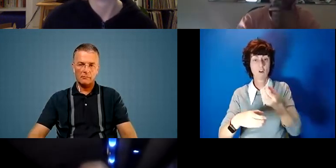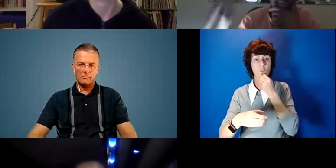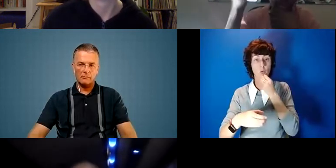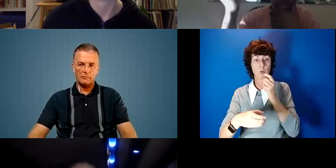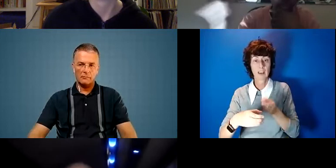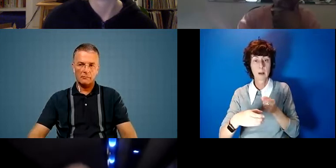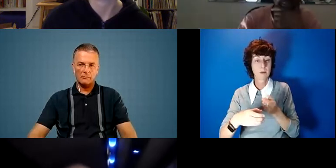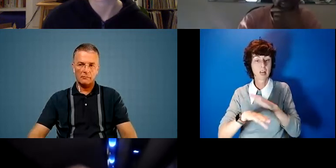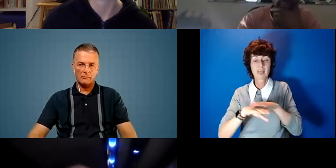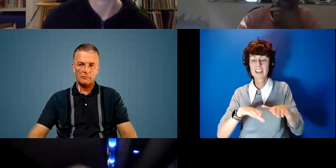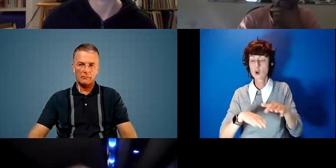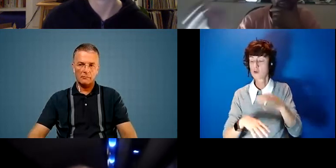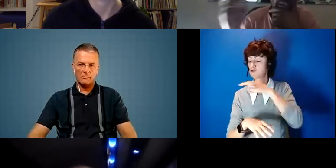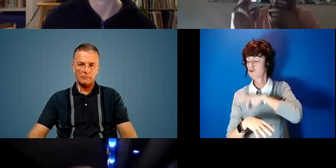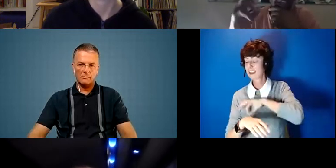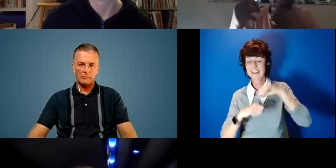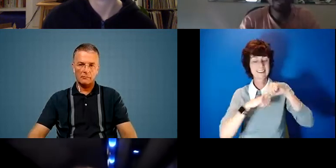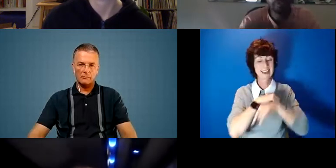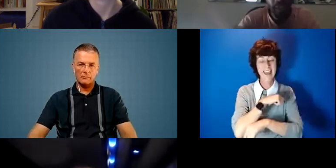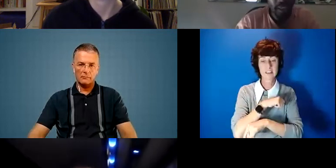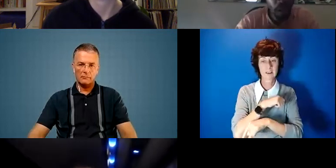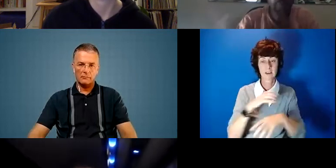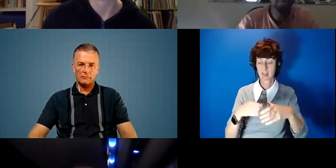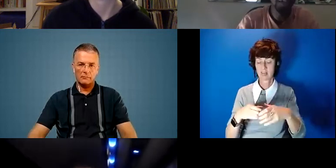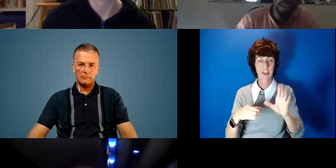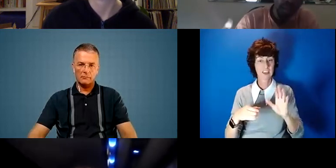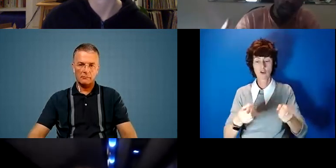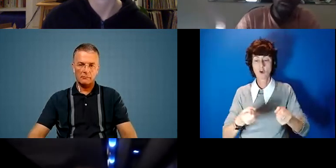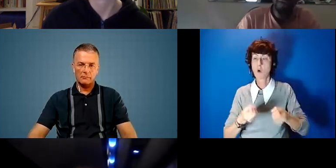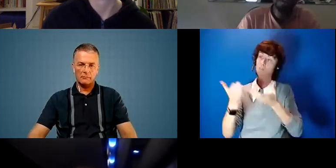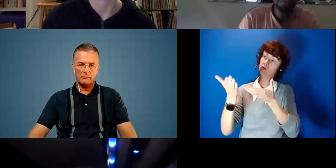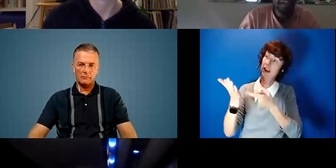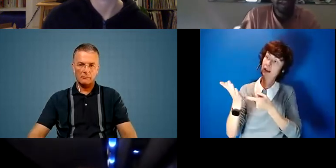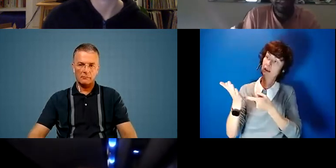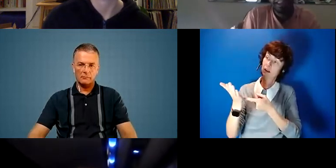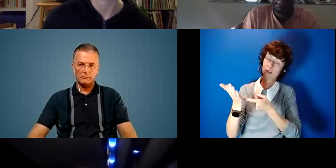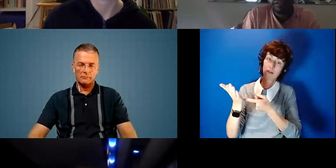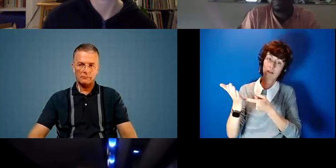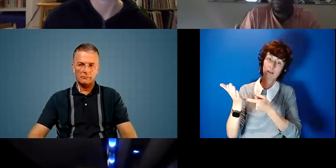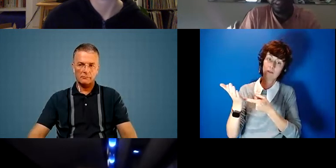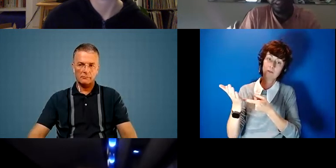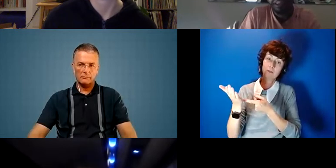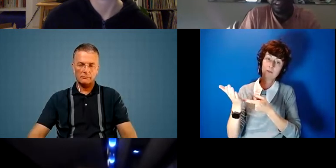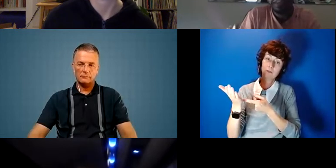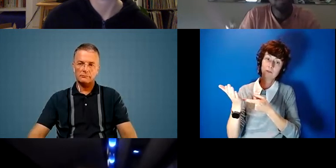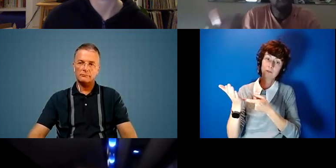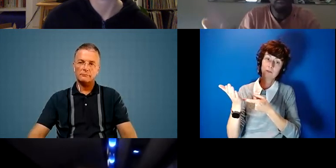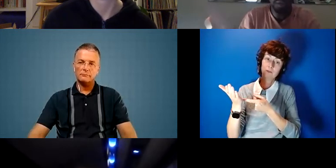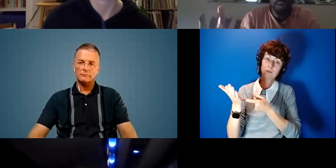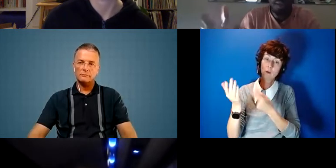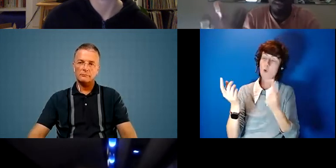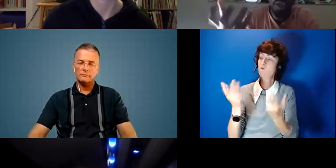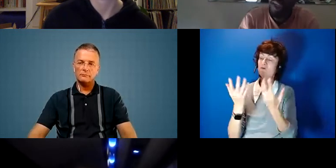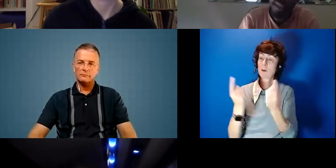debits or credits, you know, it's kind of it's an offering of a, a, an essential,